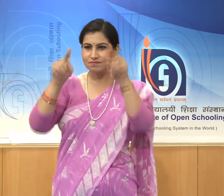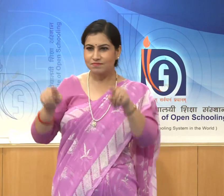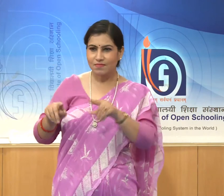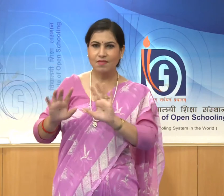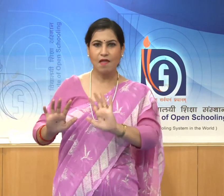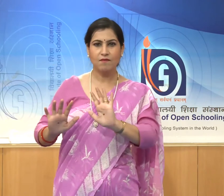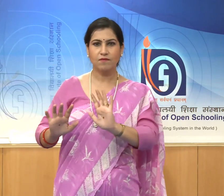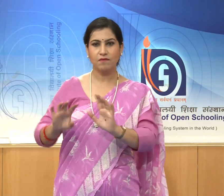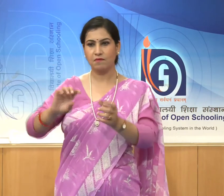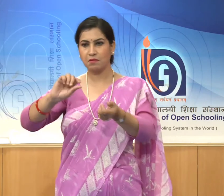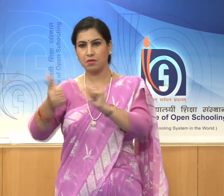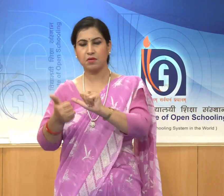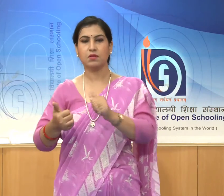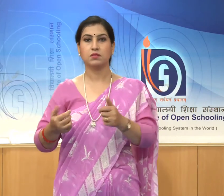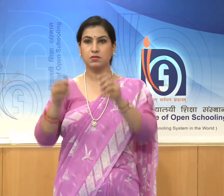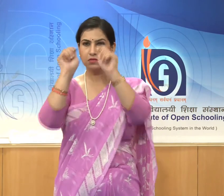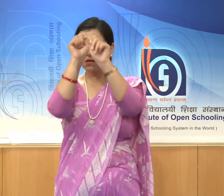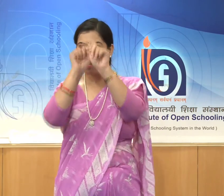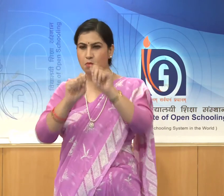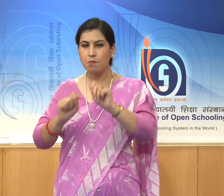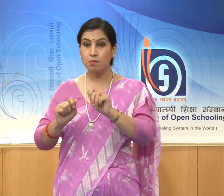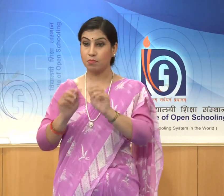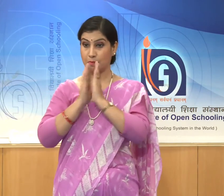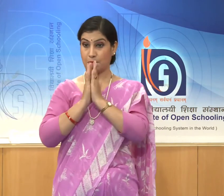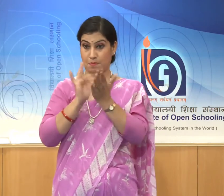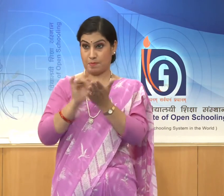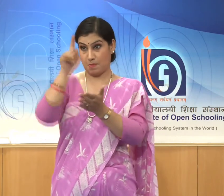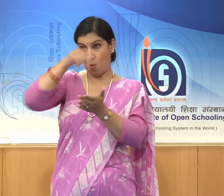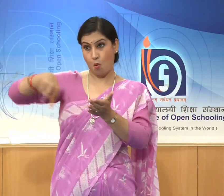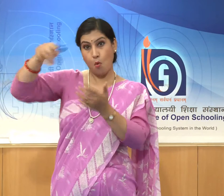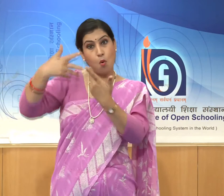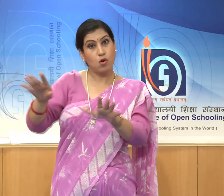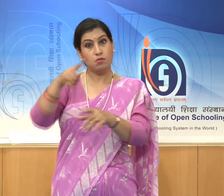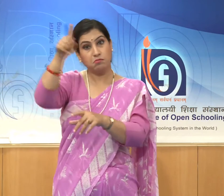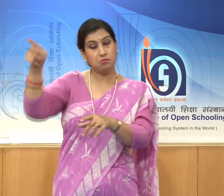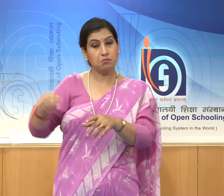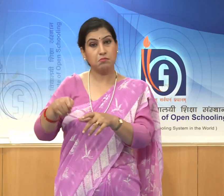The sculpture of the temple increases